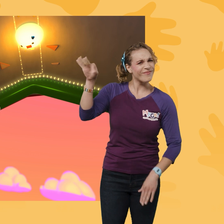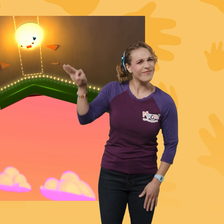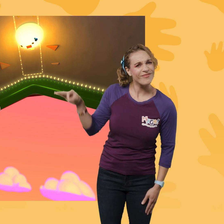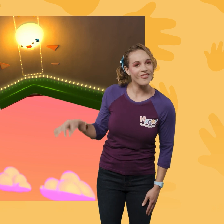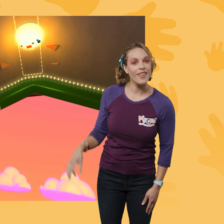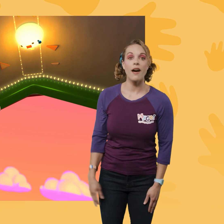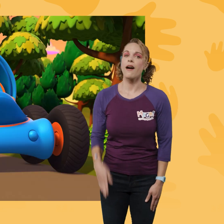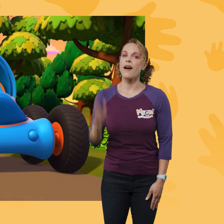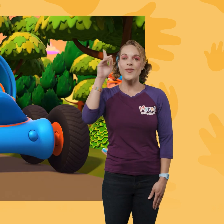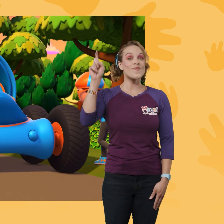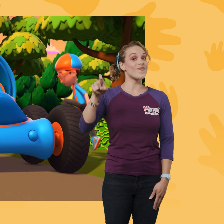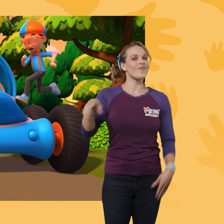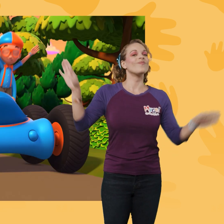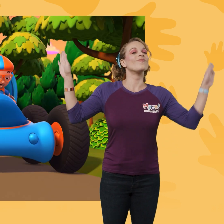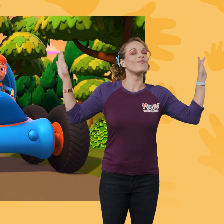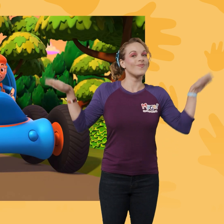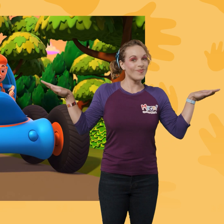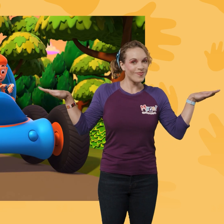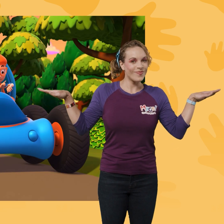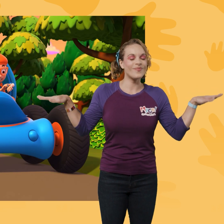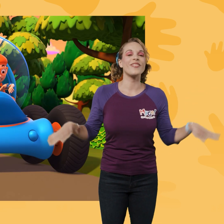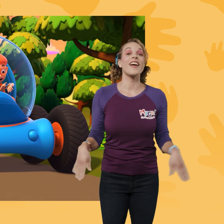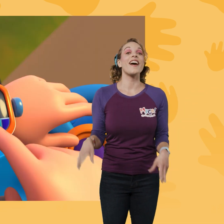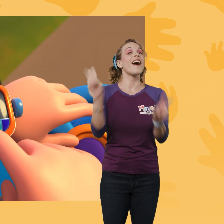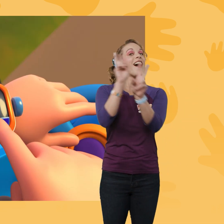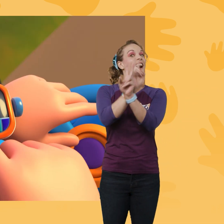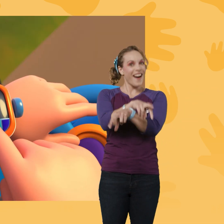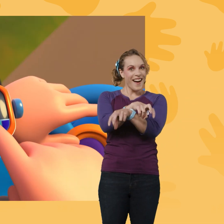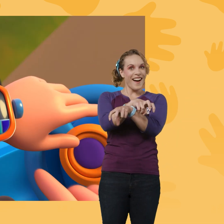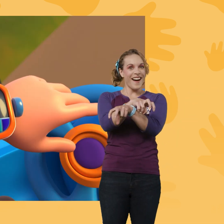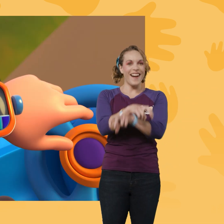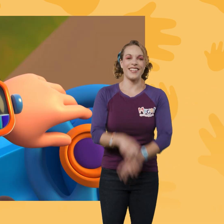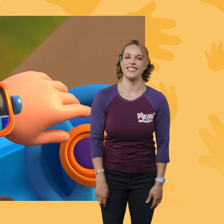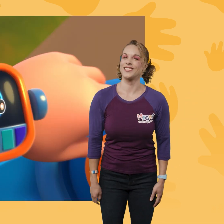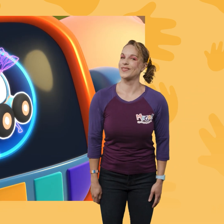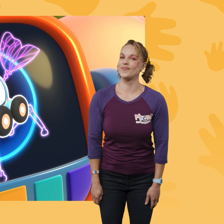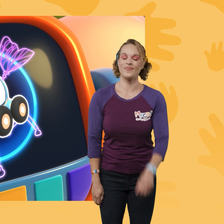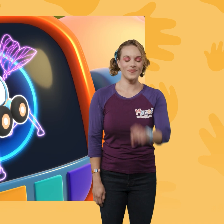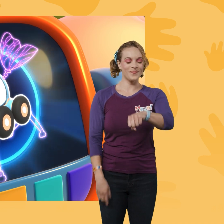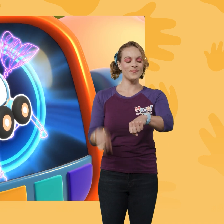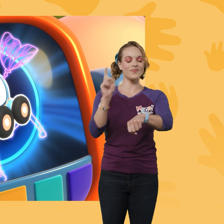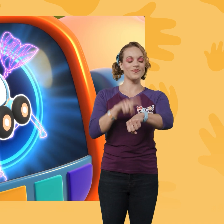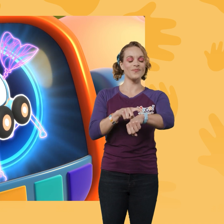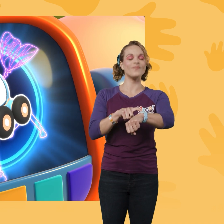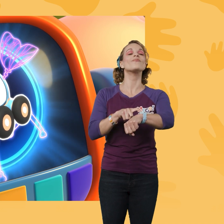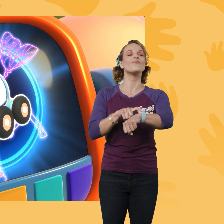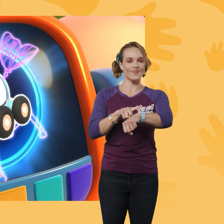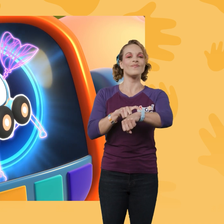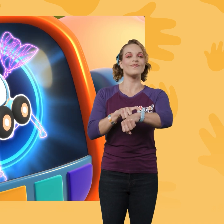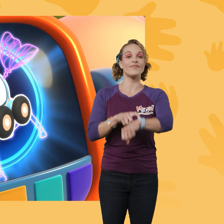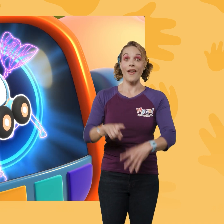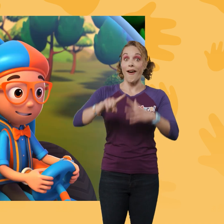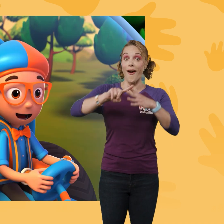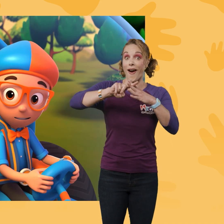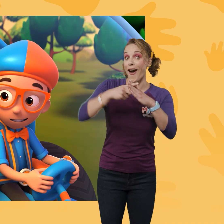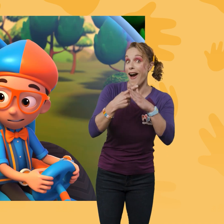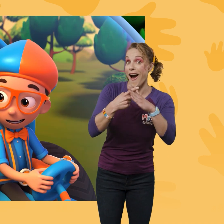ceiling? I'm gonna need wings and spider legs! Wings, spider legs, confirmed. Activate